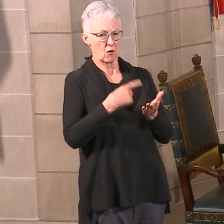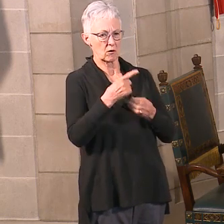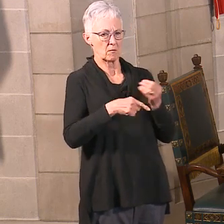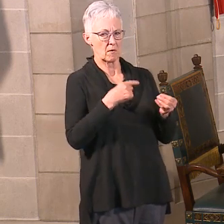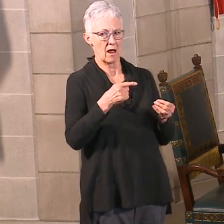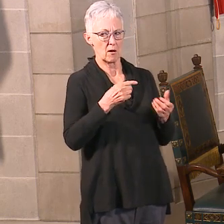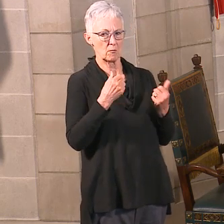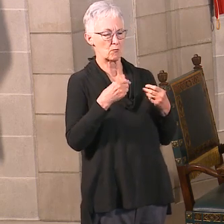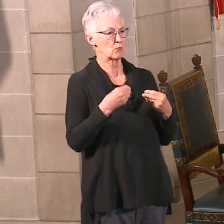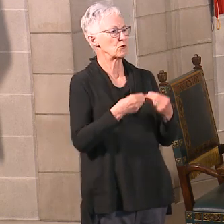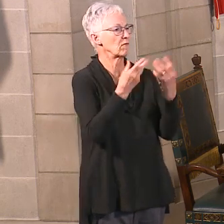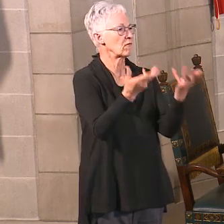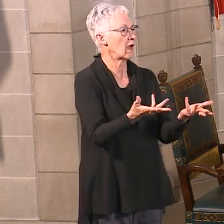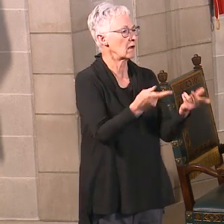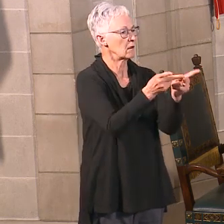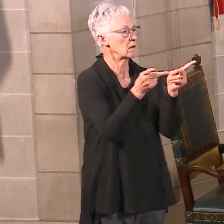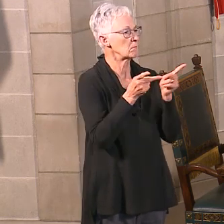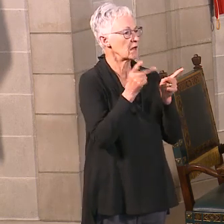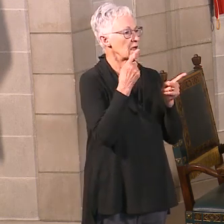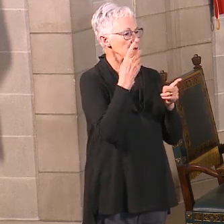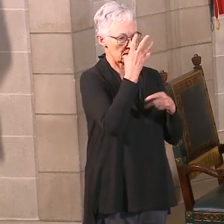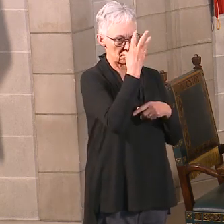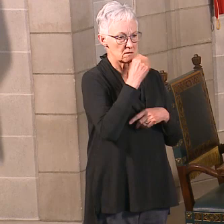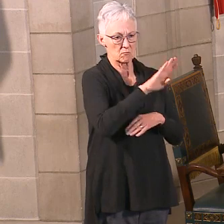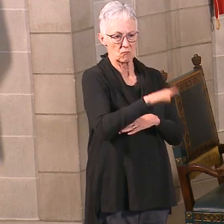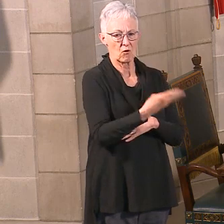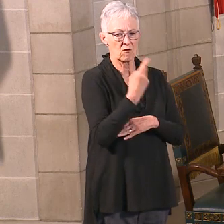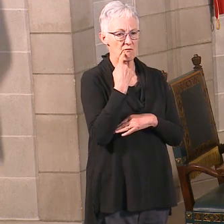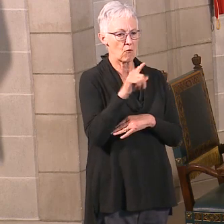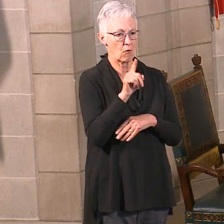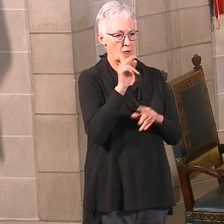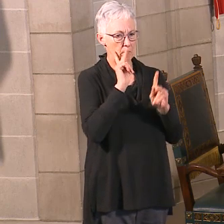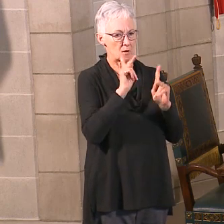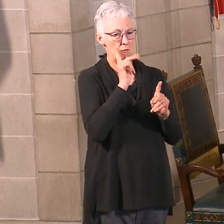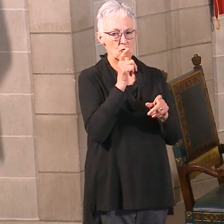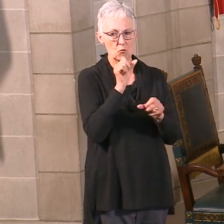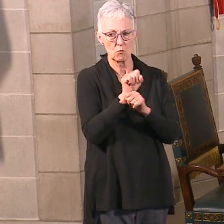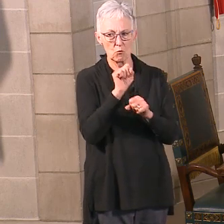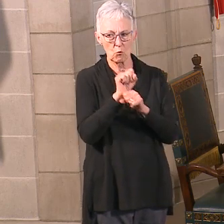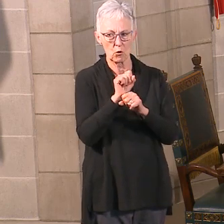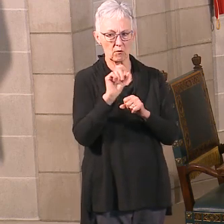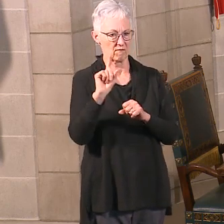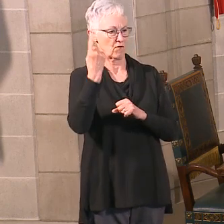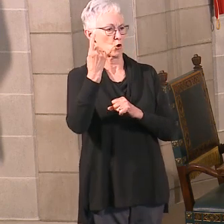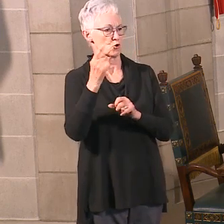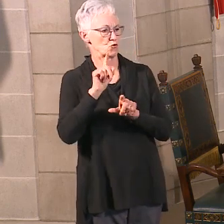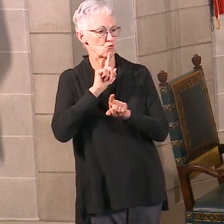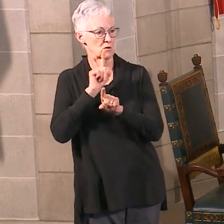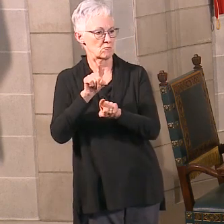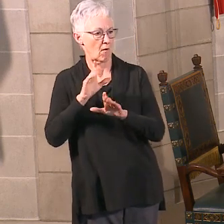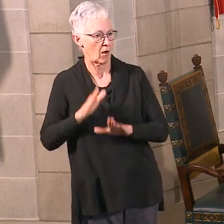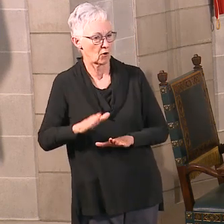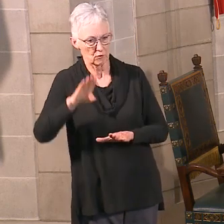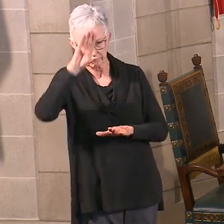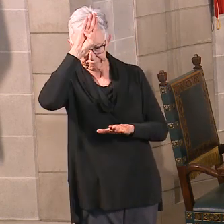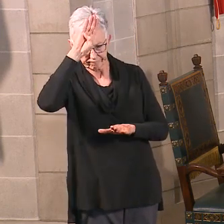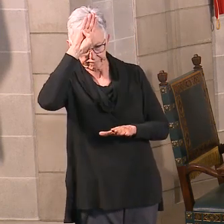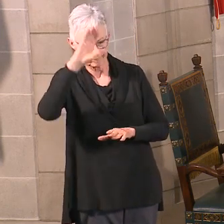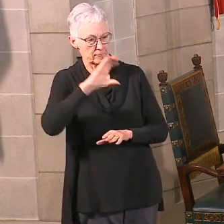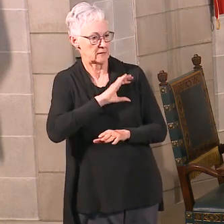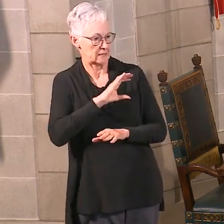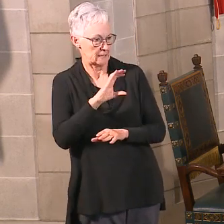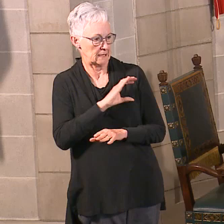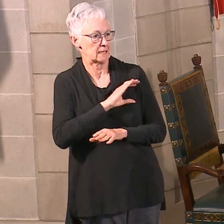responders. And we also mentioned earlier in the week the partnership we're working on with the University of Nebraska Omaha, University of Nebraska Lincoln, and UNK